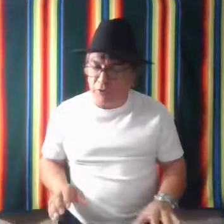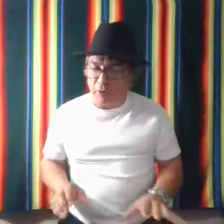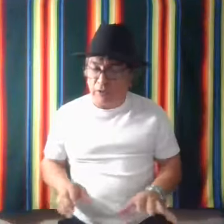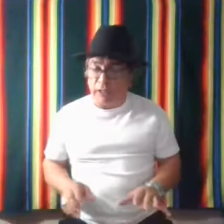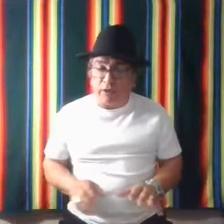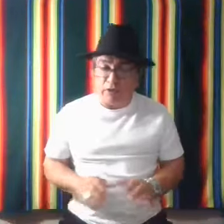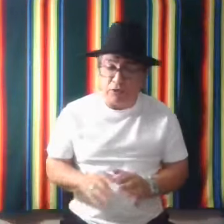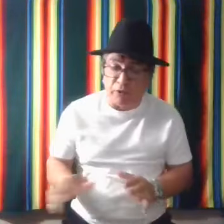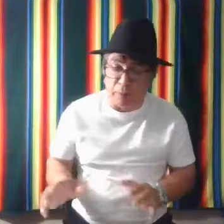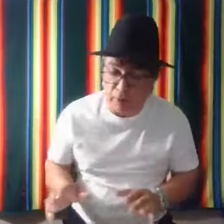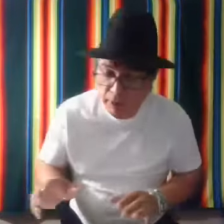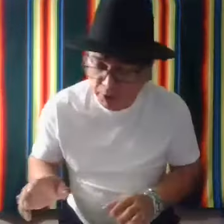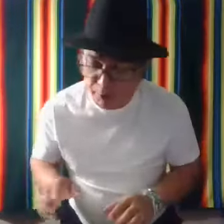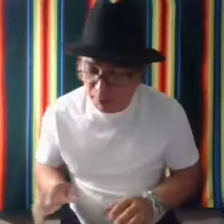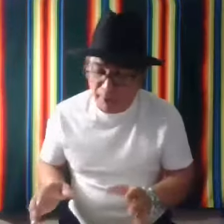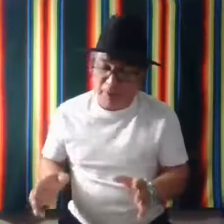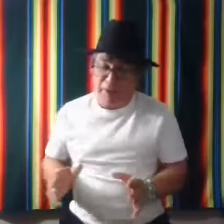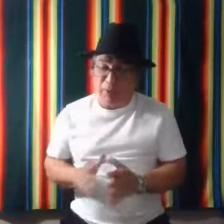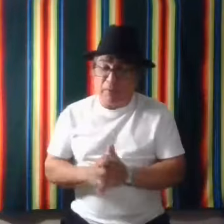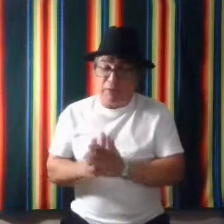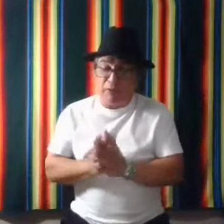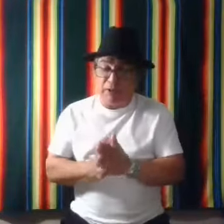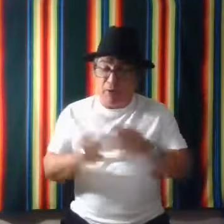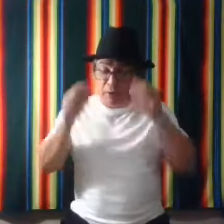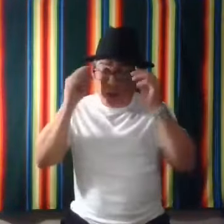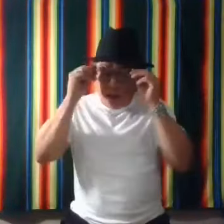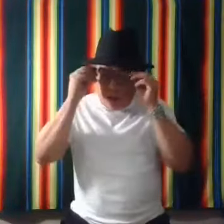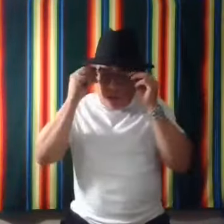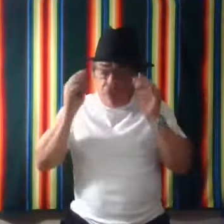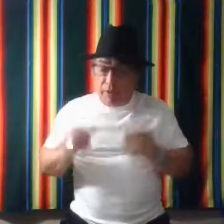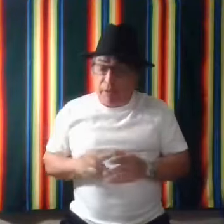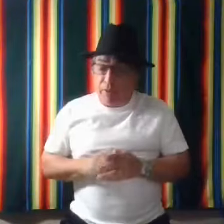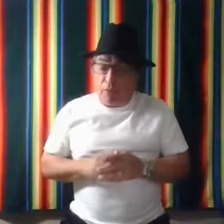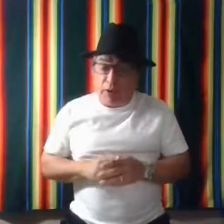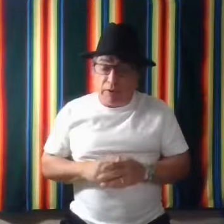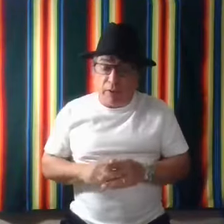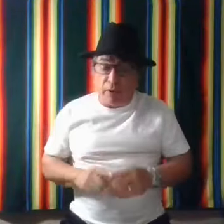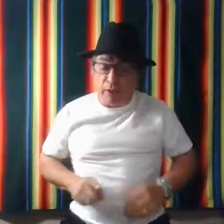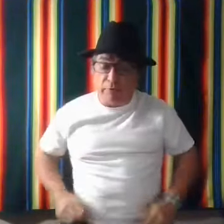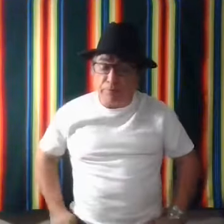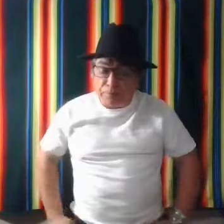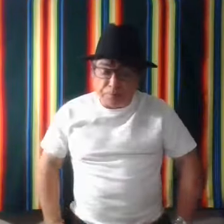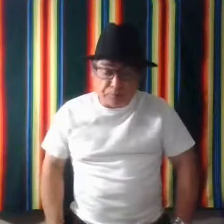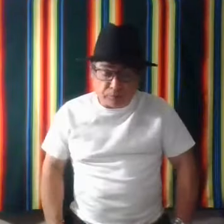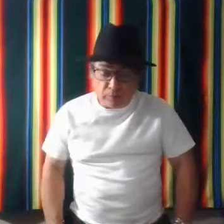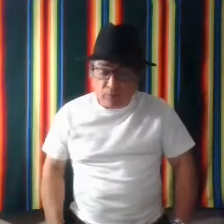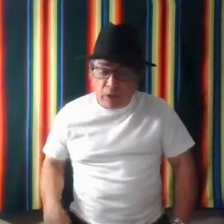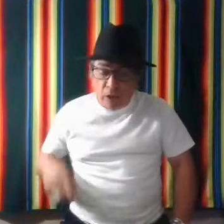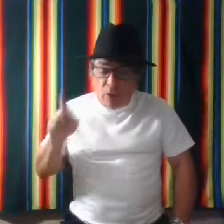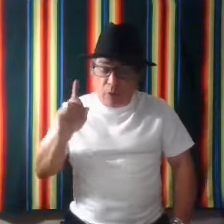so I just had a little scribble, scribble them in on this paper. So it's a loaded with a different ones. Okay. Well, it's